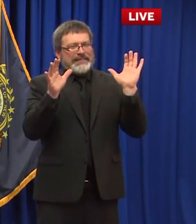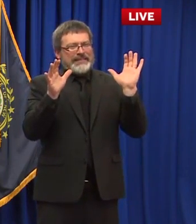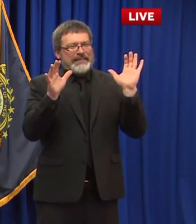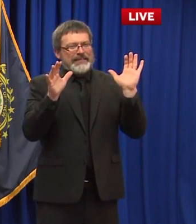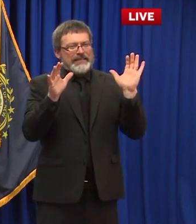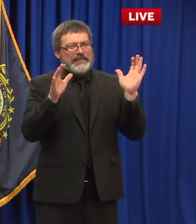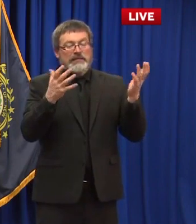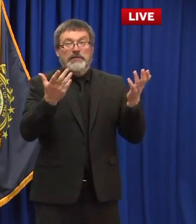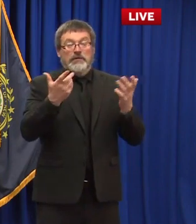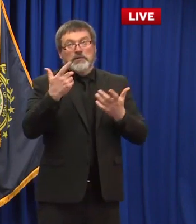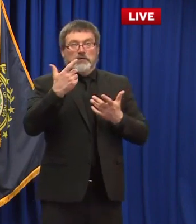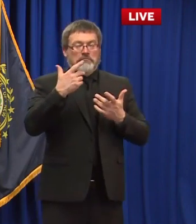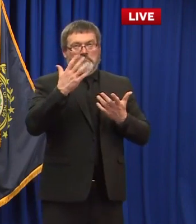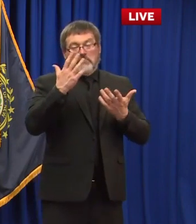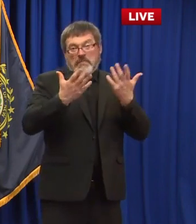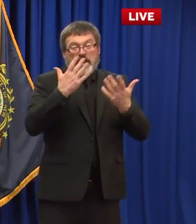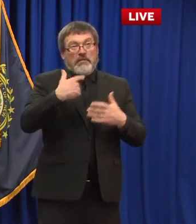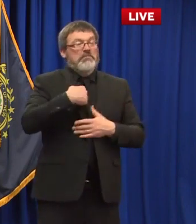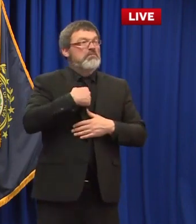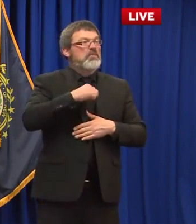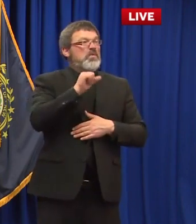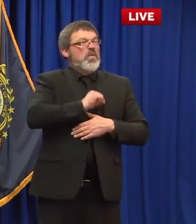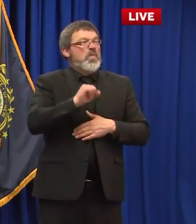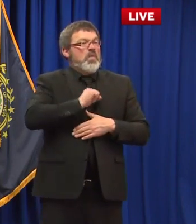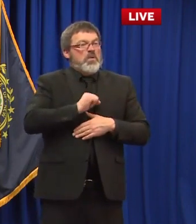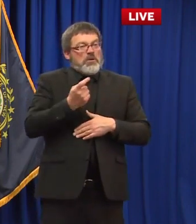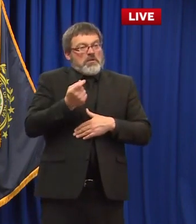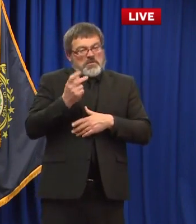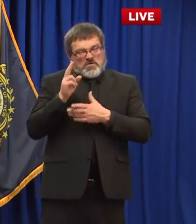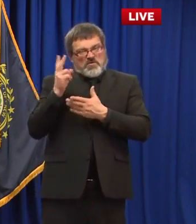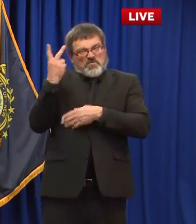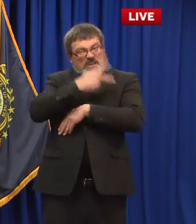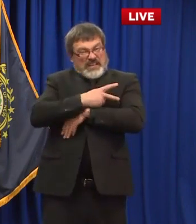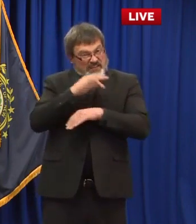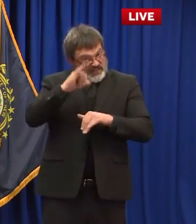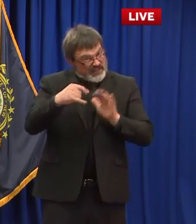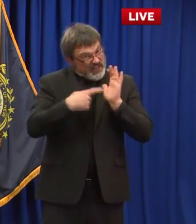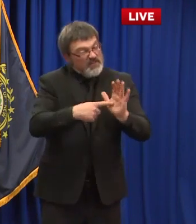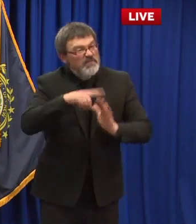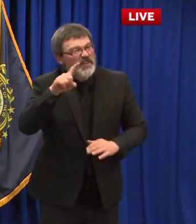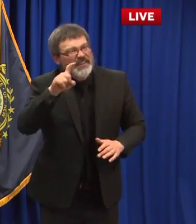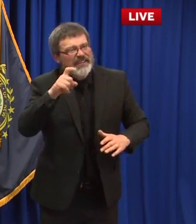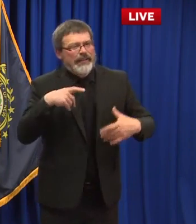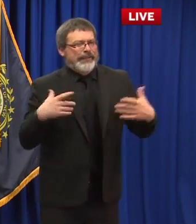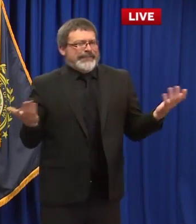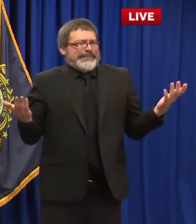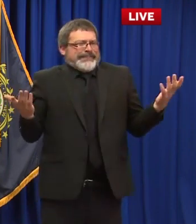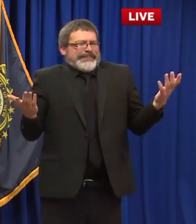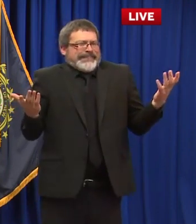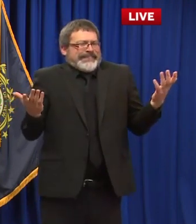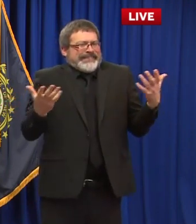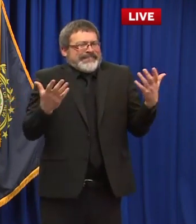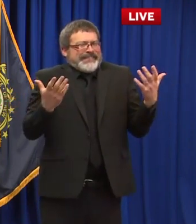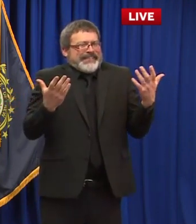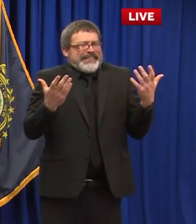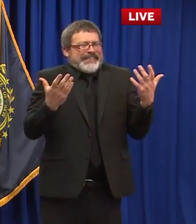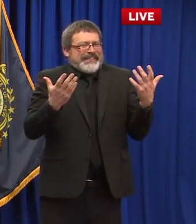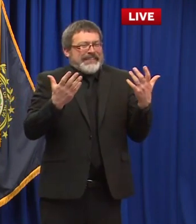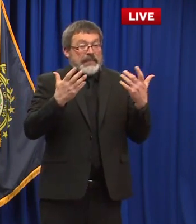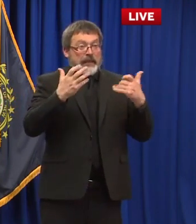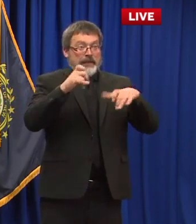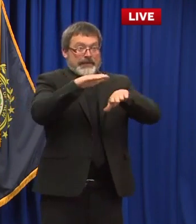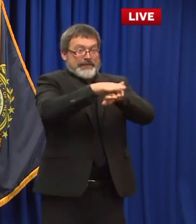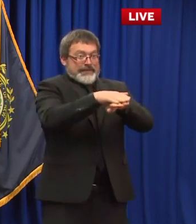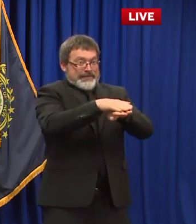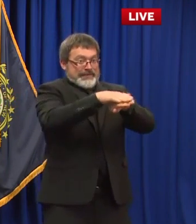um what one thing we're very um cognizant of through this whole process is we want to get the data right and we what we don't want to